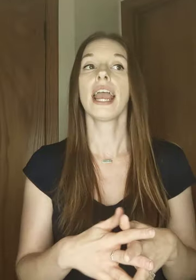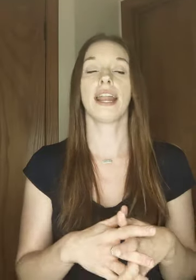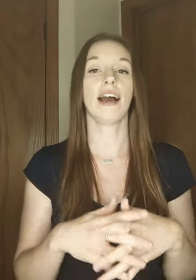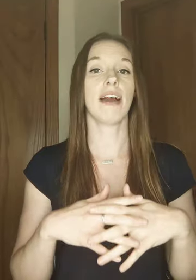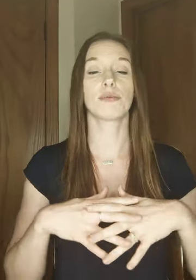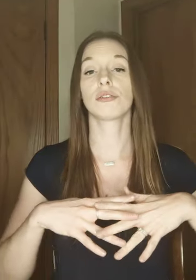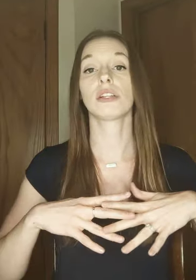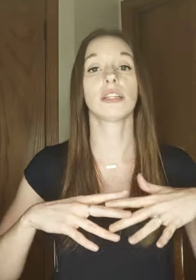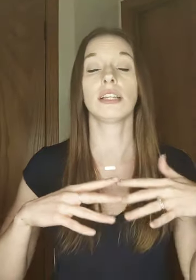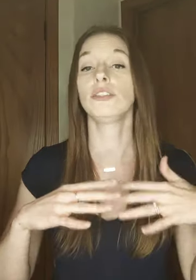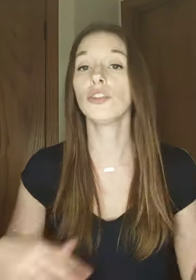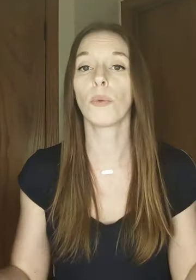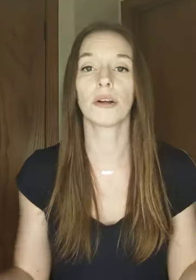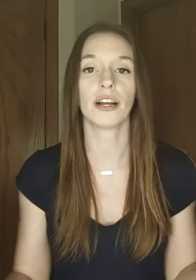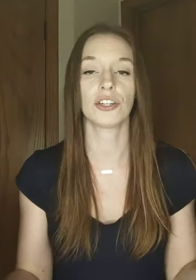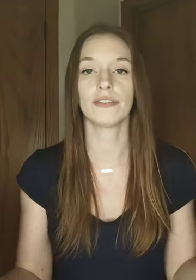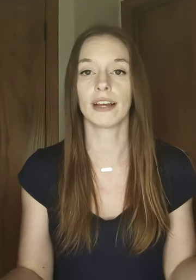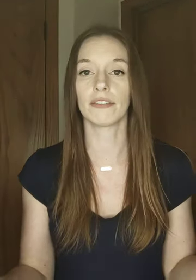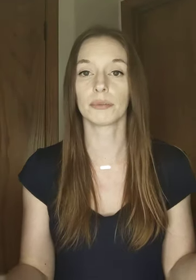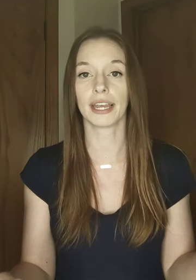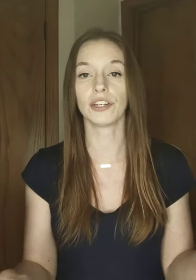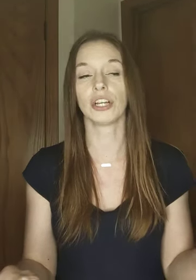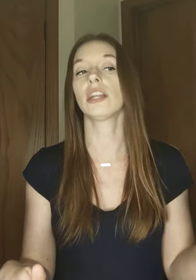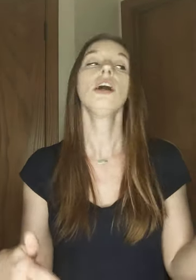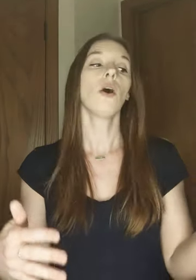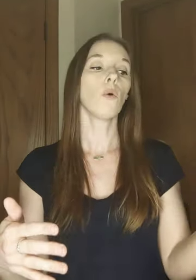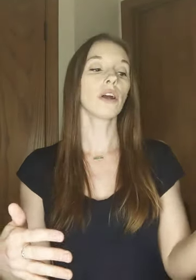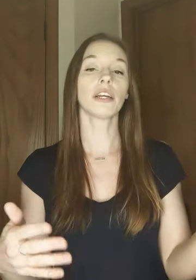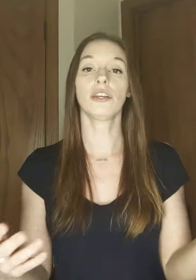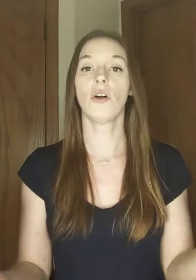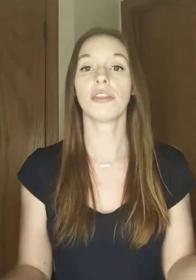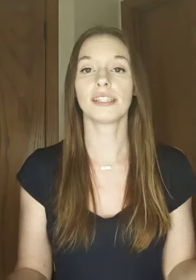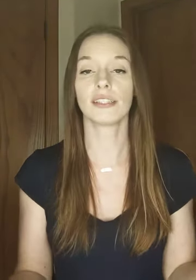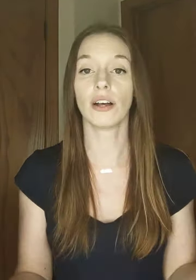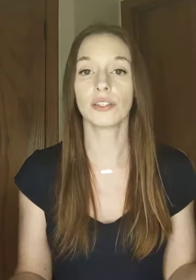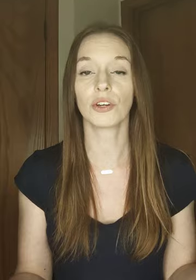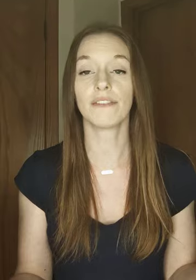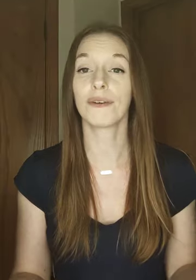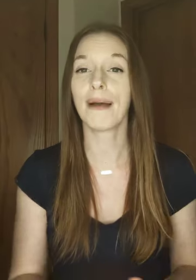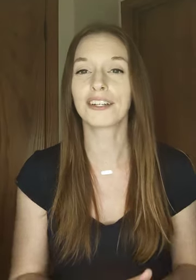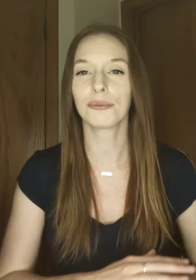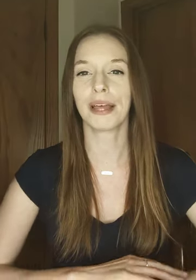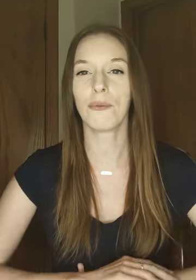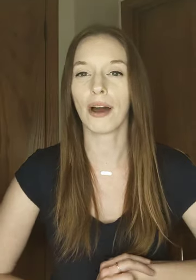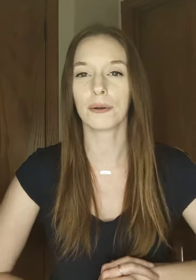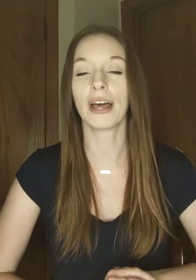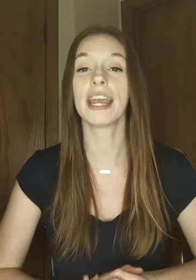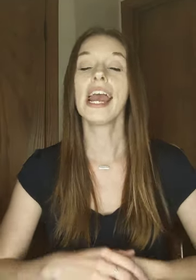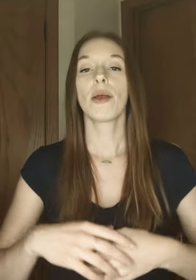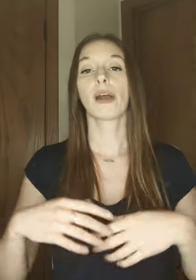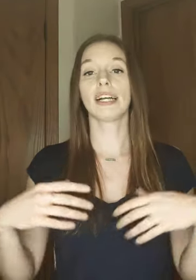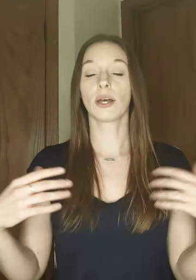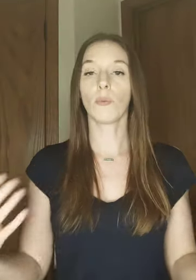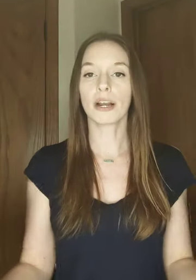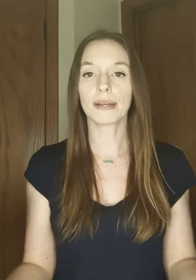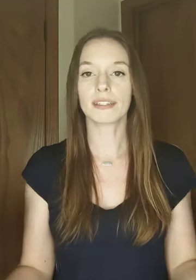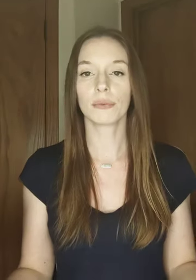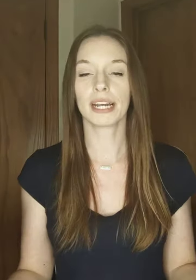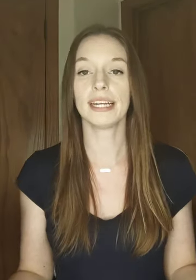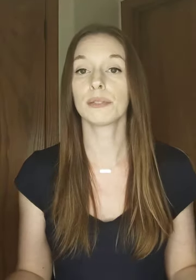and have absolutely no production of self lubrication or you know this is also good for backdoor play water play whereas a water-based lubricant